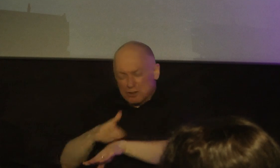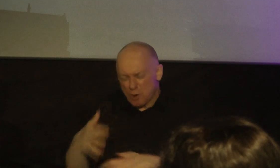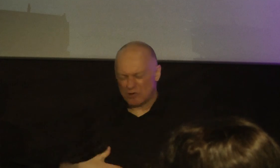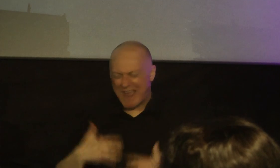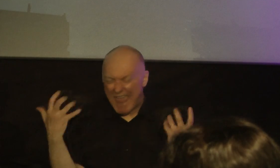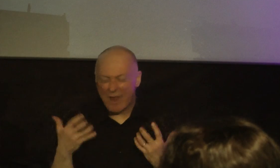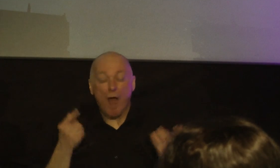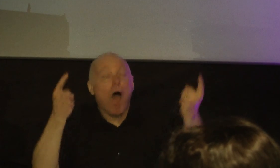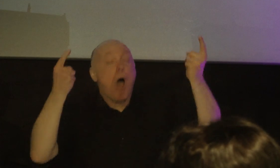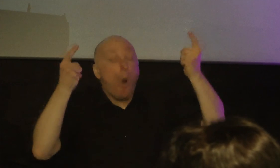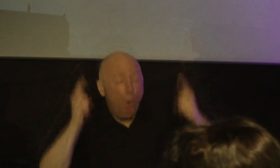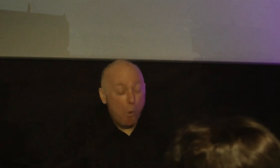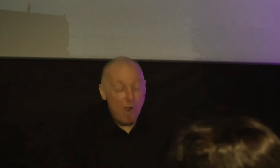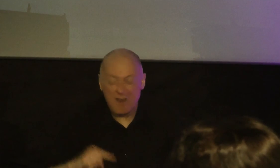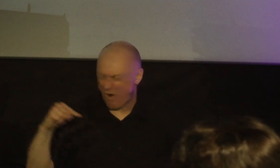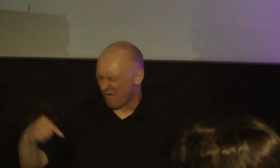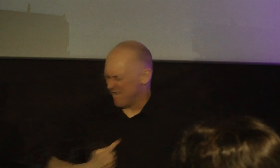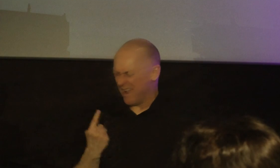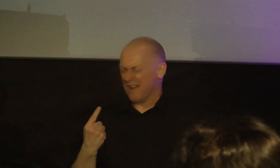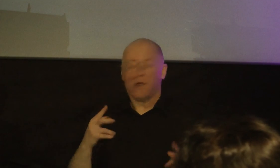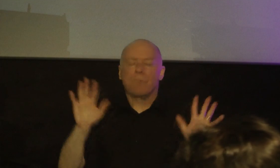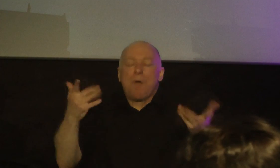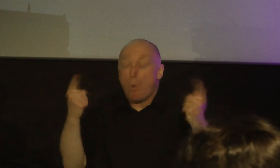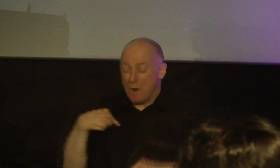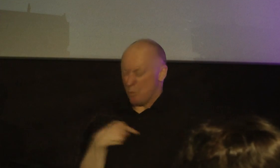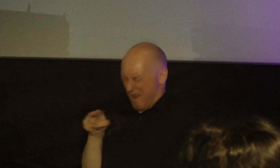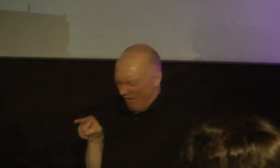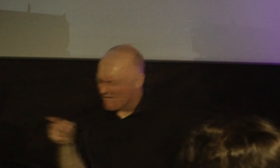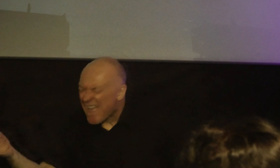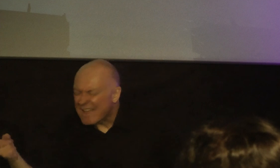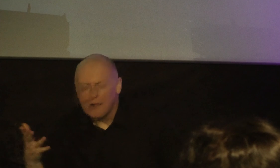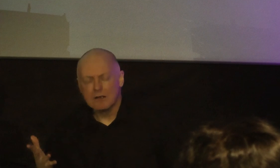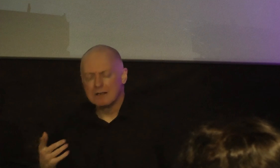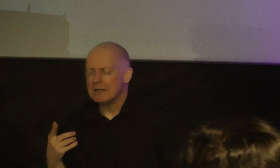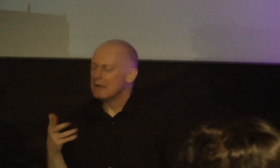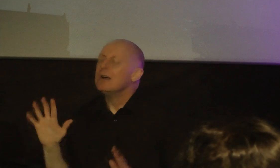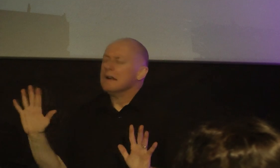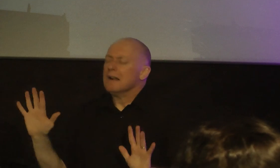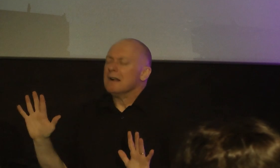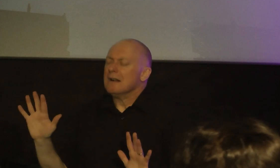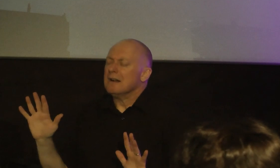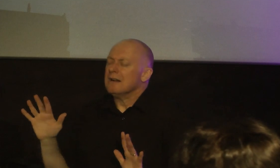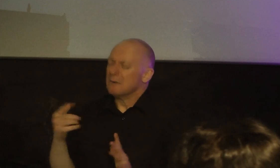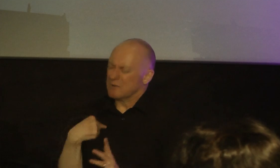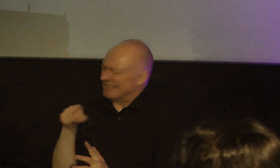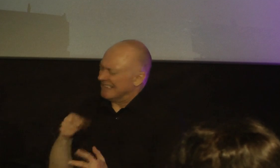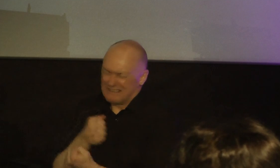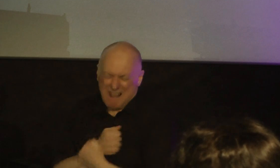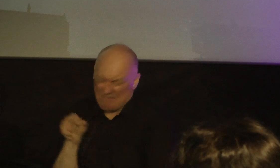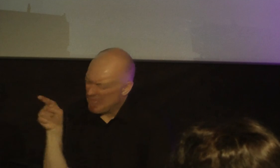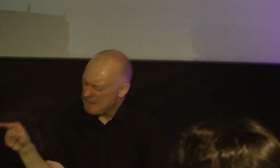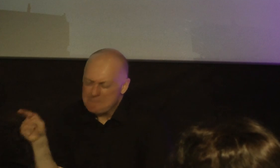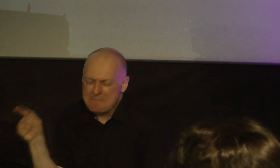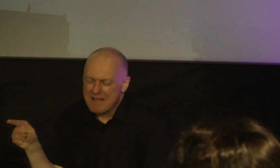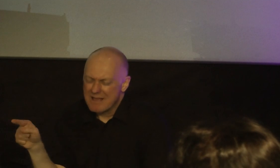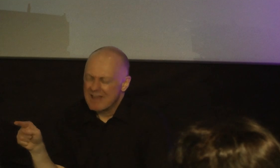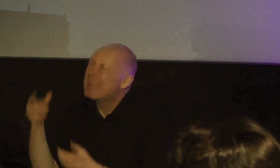when they are offended by us we love them all the more send us Lord give us your strength